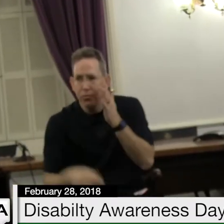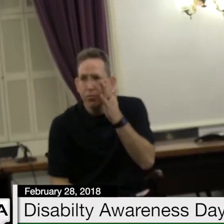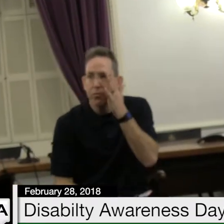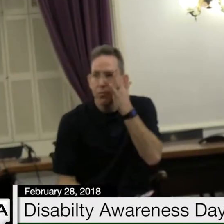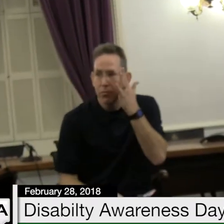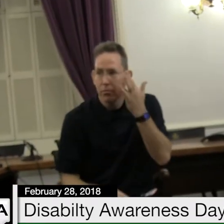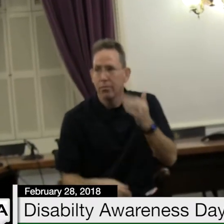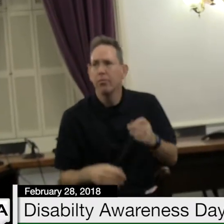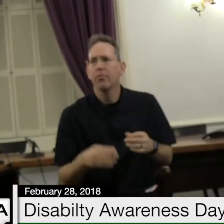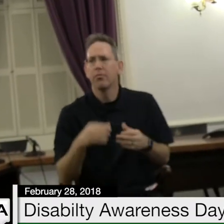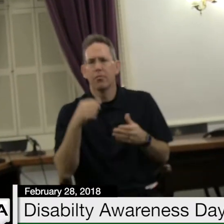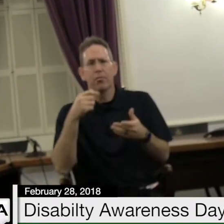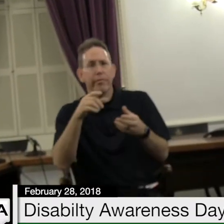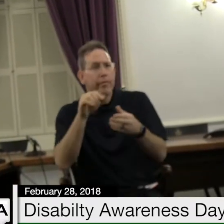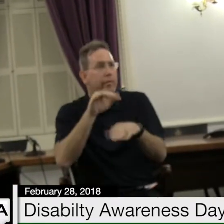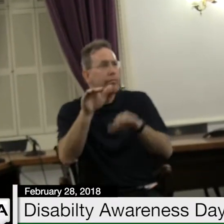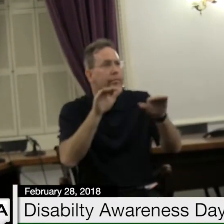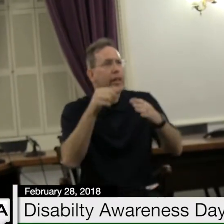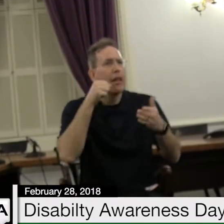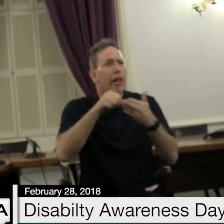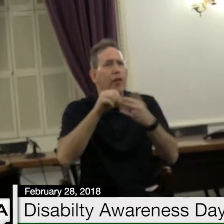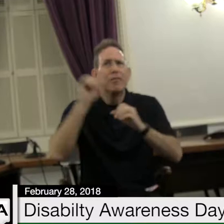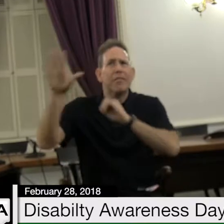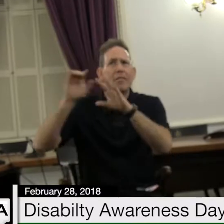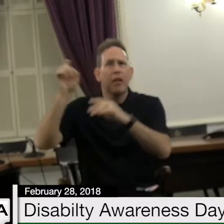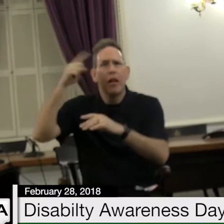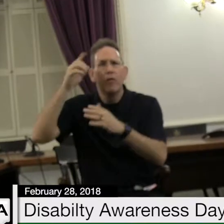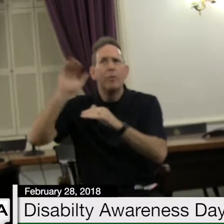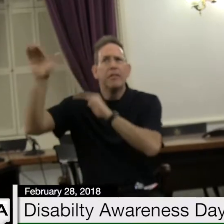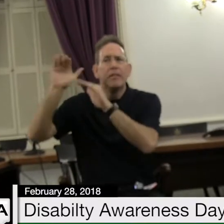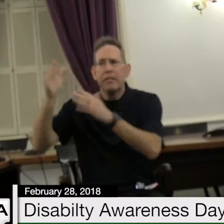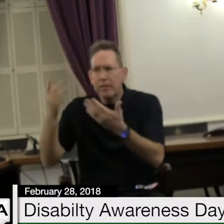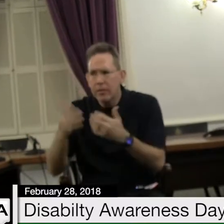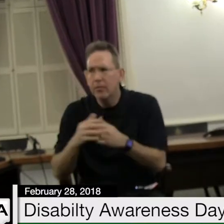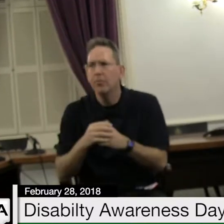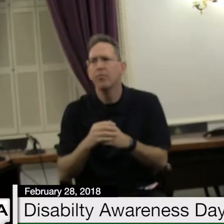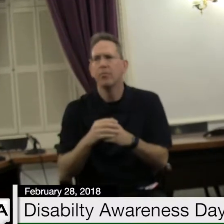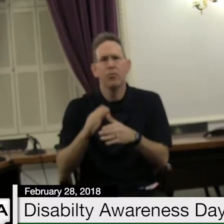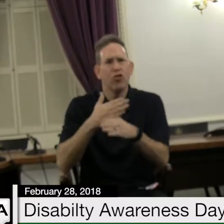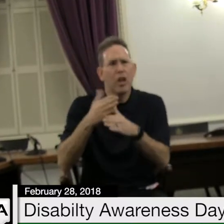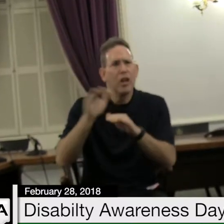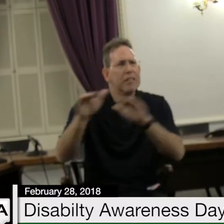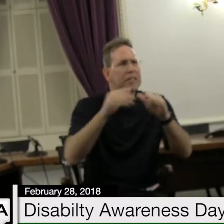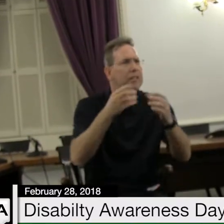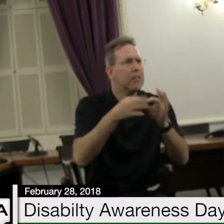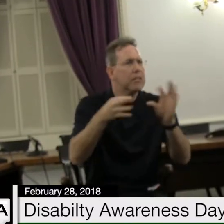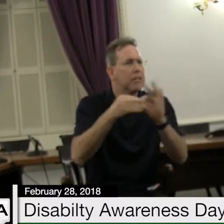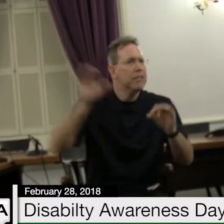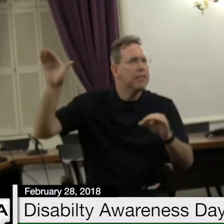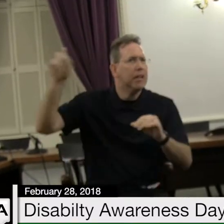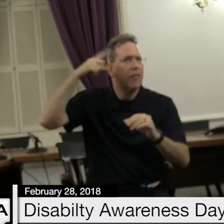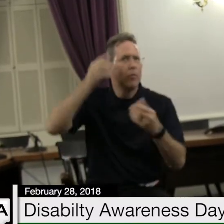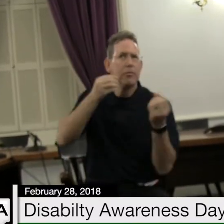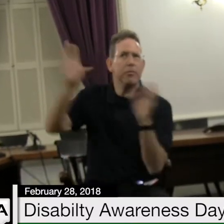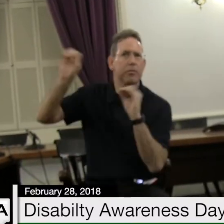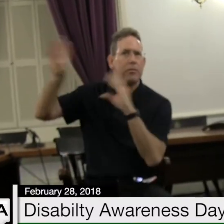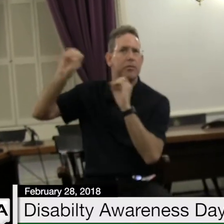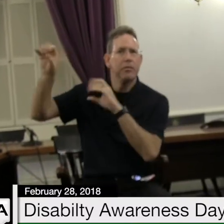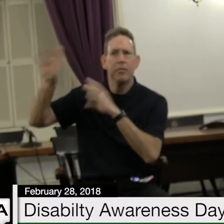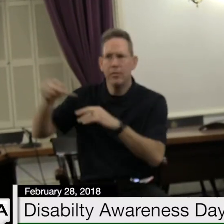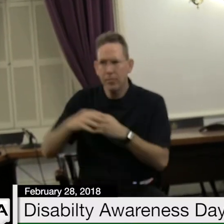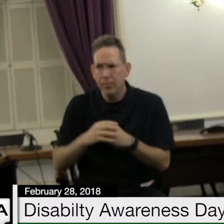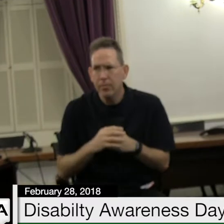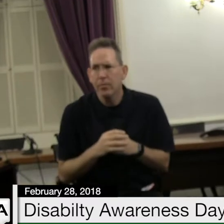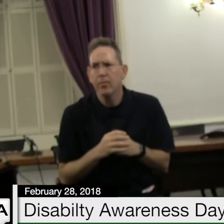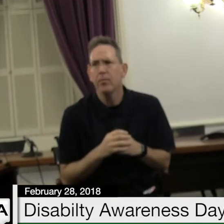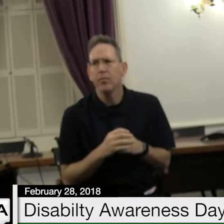tell the story of the truth that's out there. So that people recognize that there seems to be this disconnect between